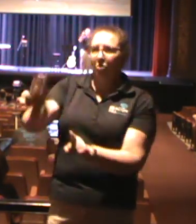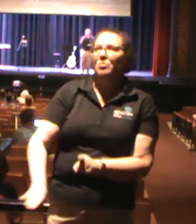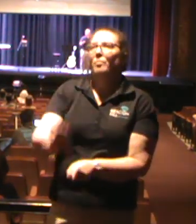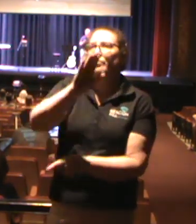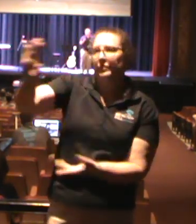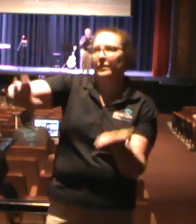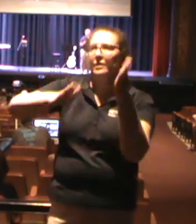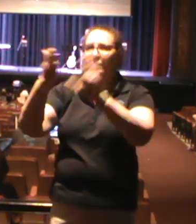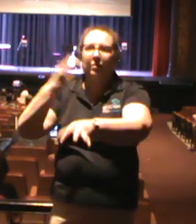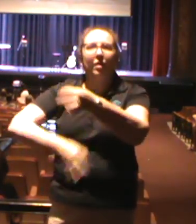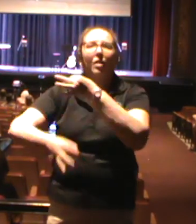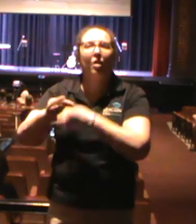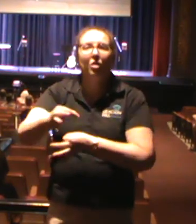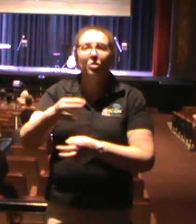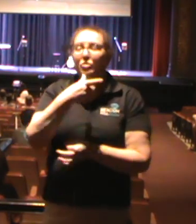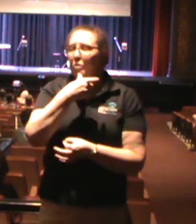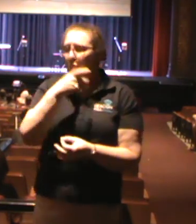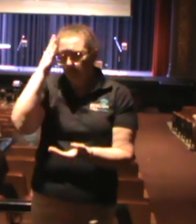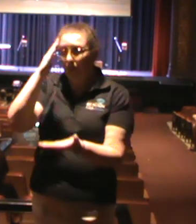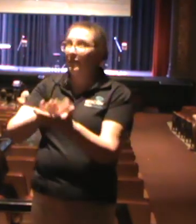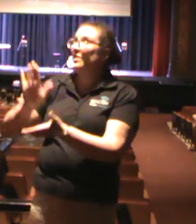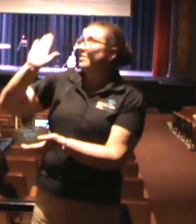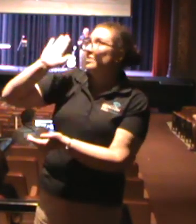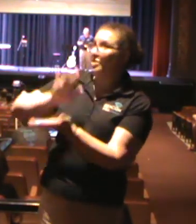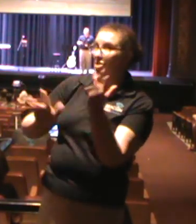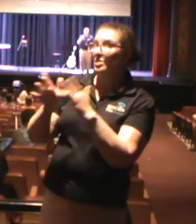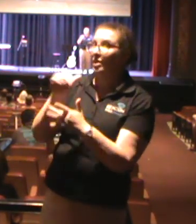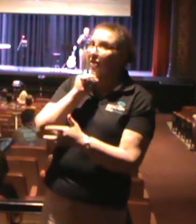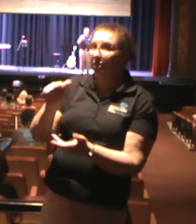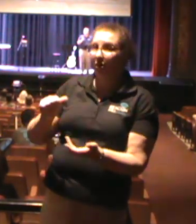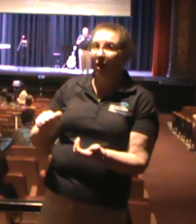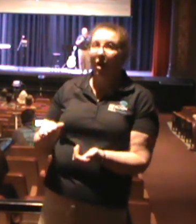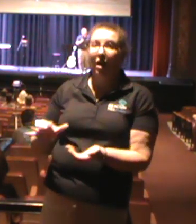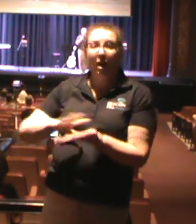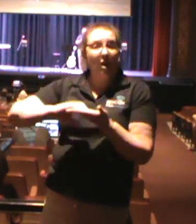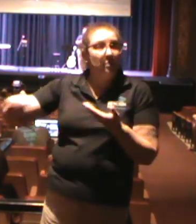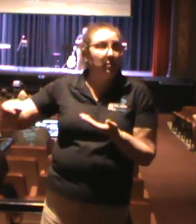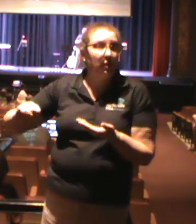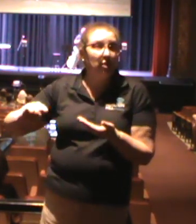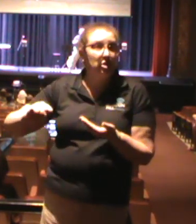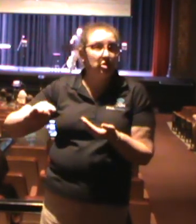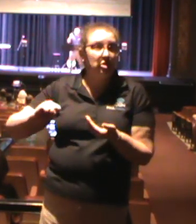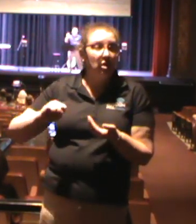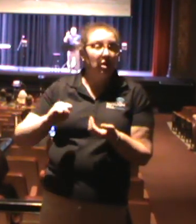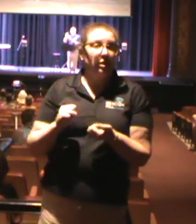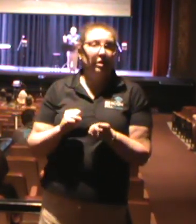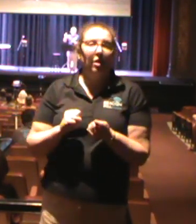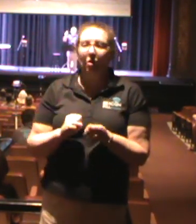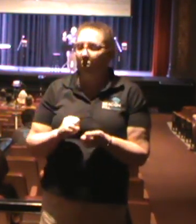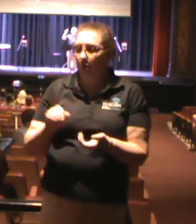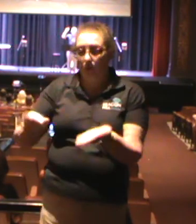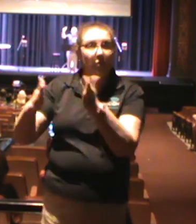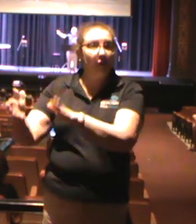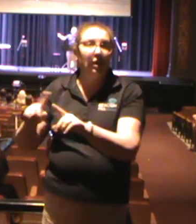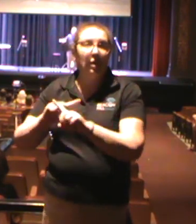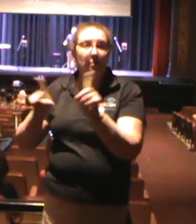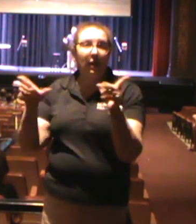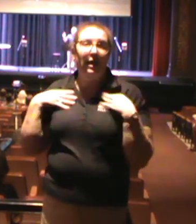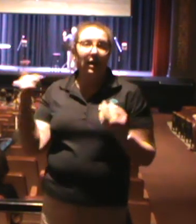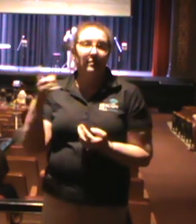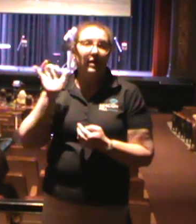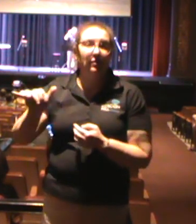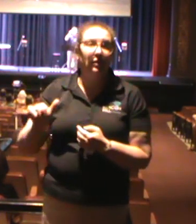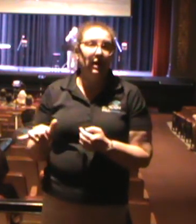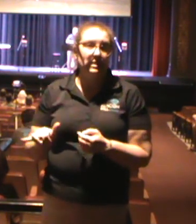believe in him shall not perish, but have everlasting life. Y'all, I'm here today to tell you that when you think life is hopeless,